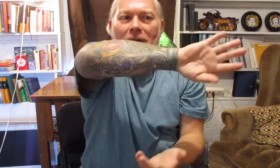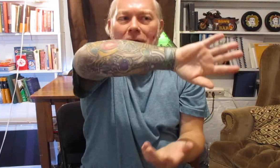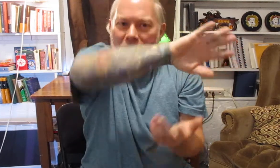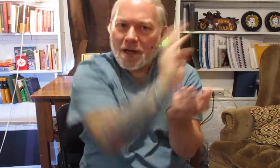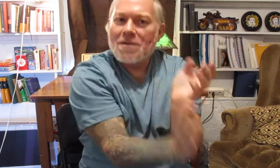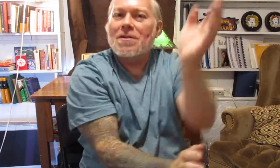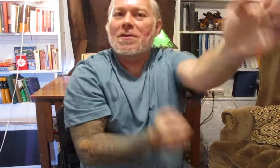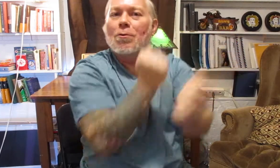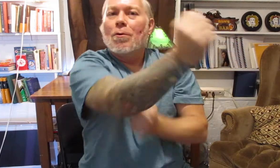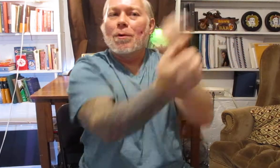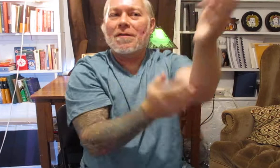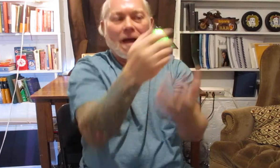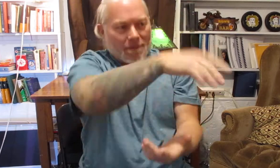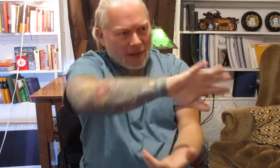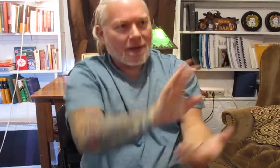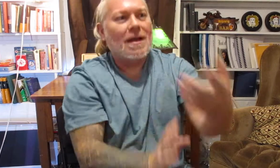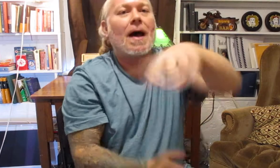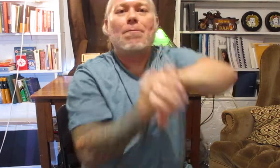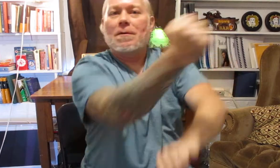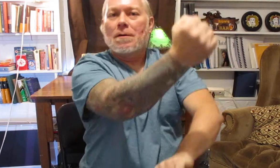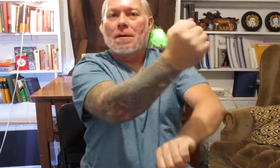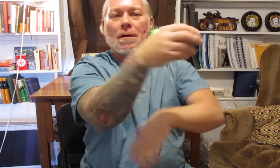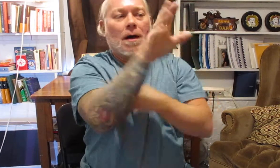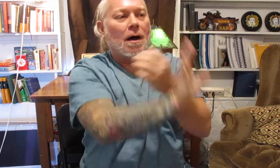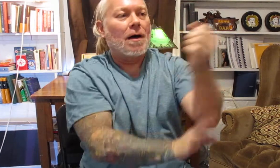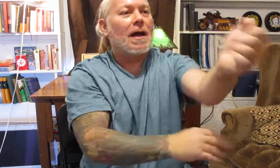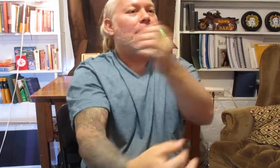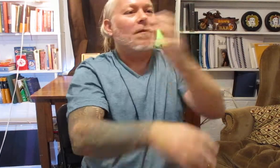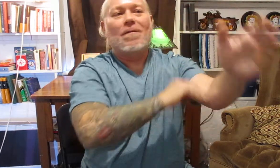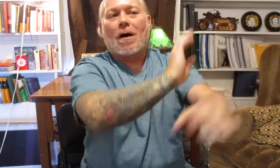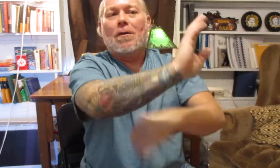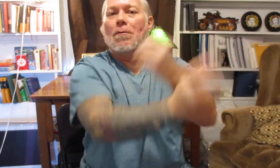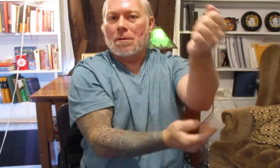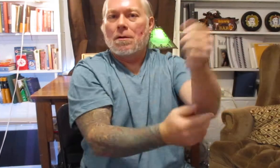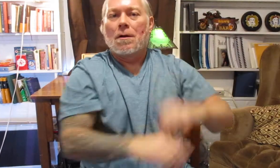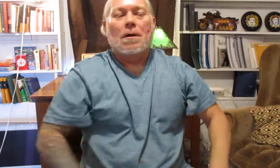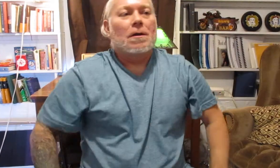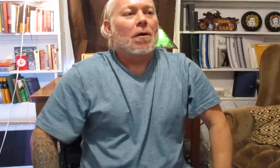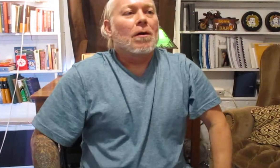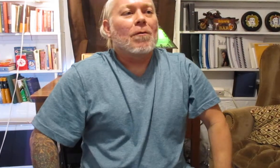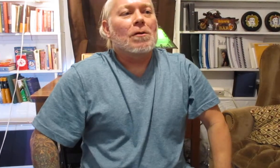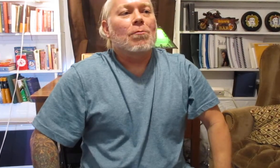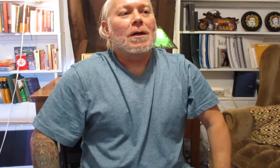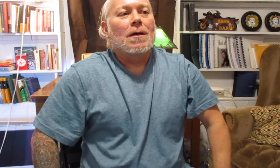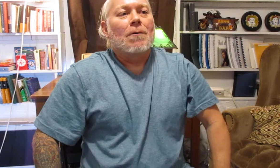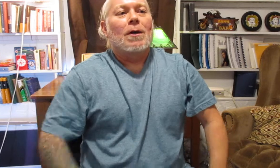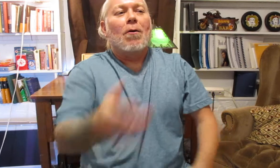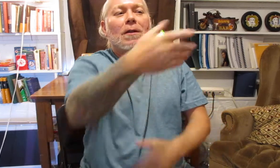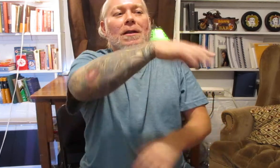change the tool with that and adapt adapt to follow you know and of course we we only need